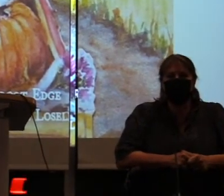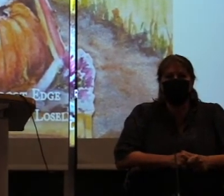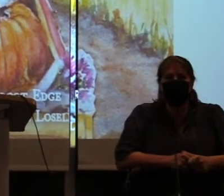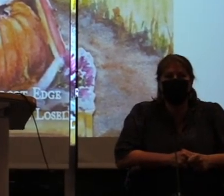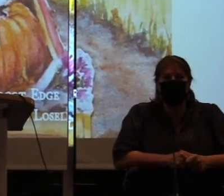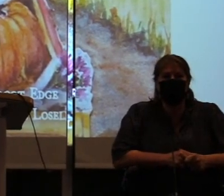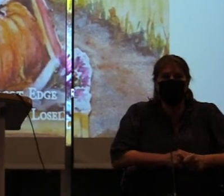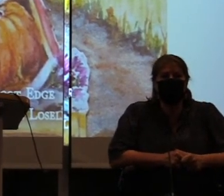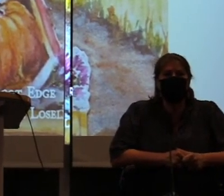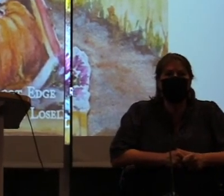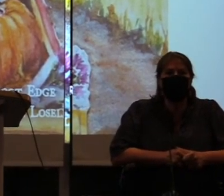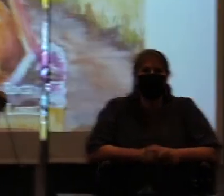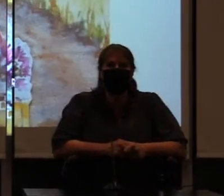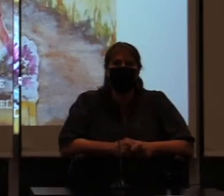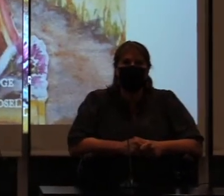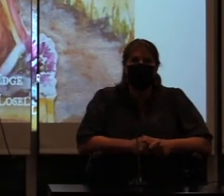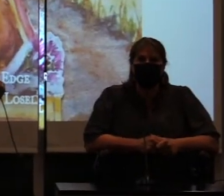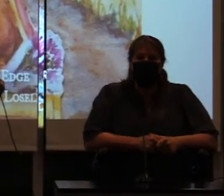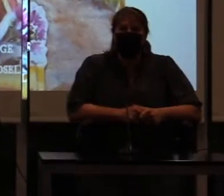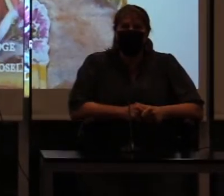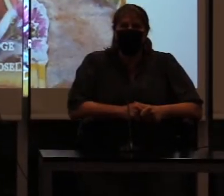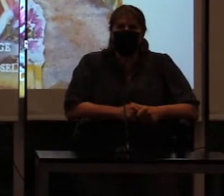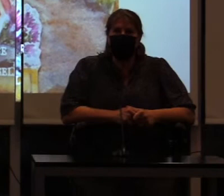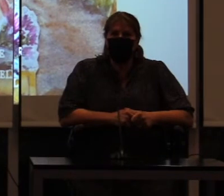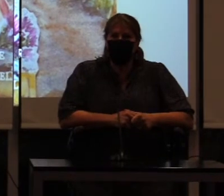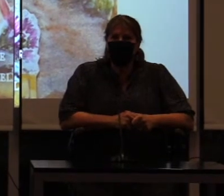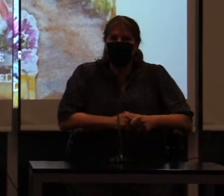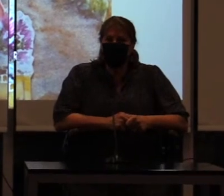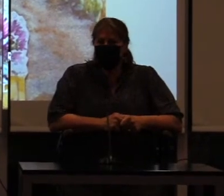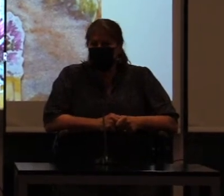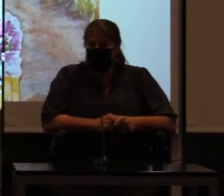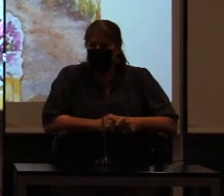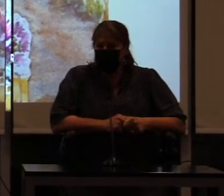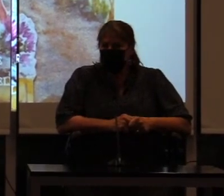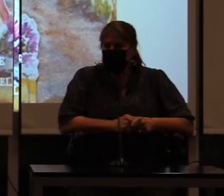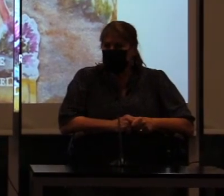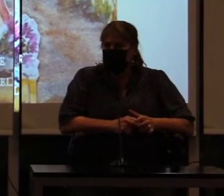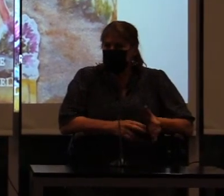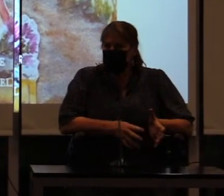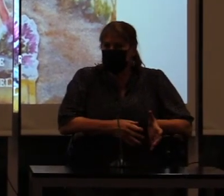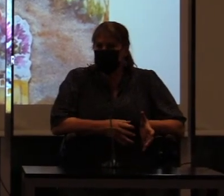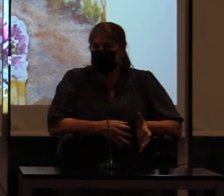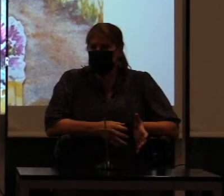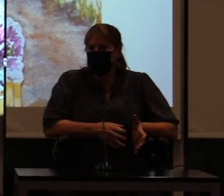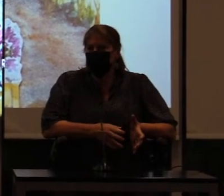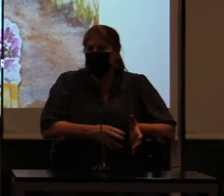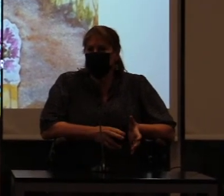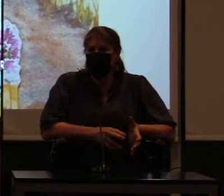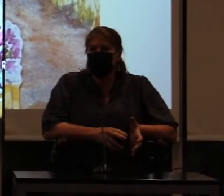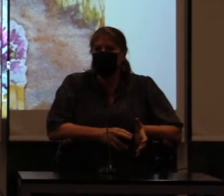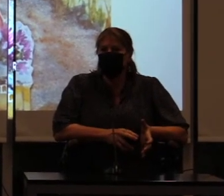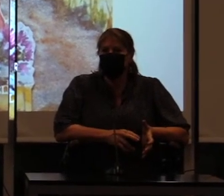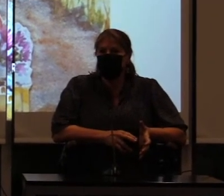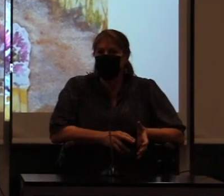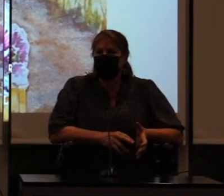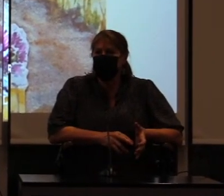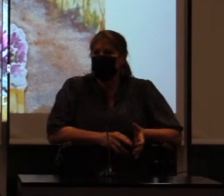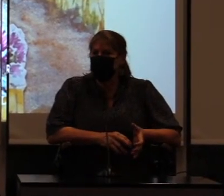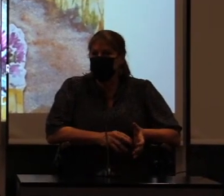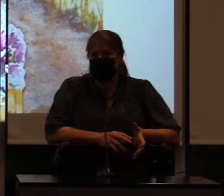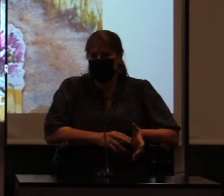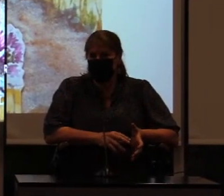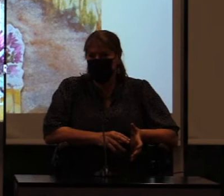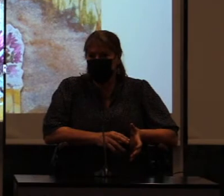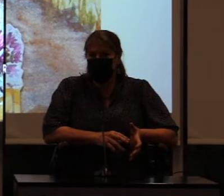and the visual art that I've started doing over the last 12 years